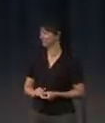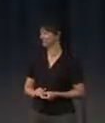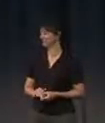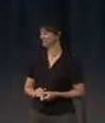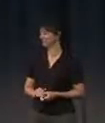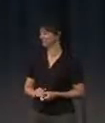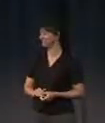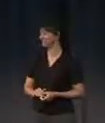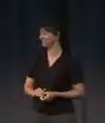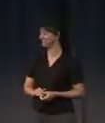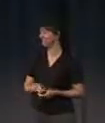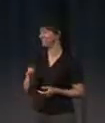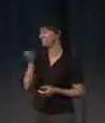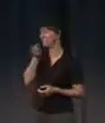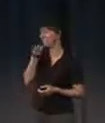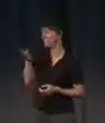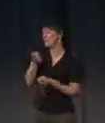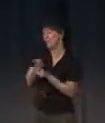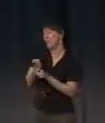There are a couple of jokes, but.